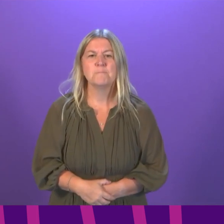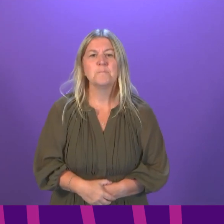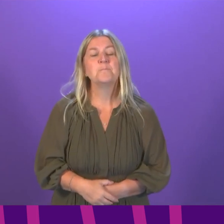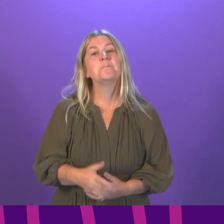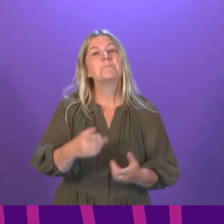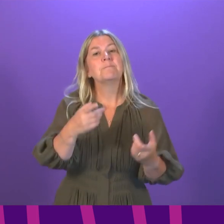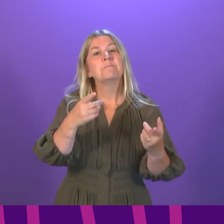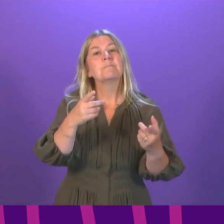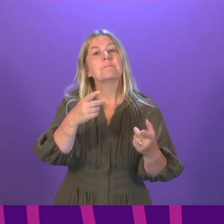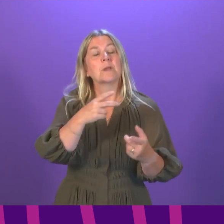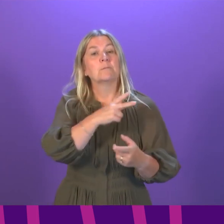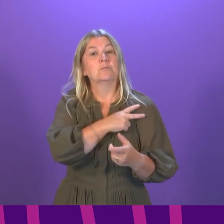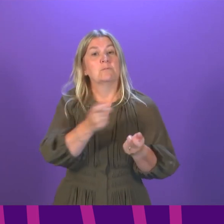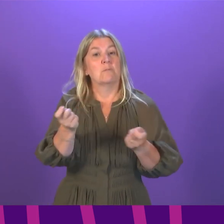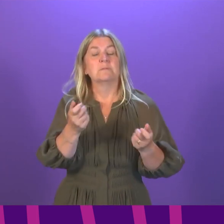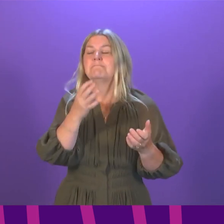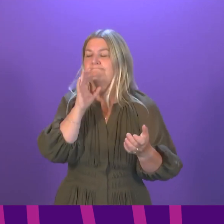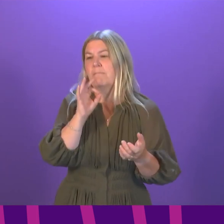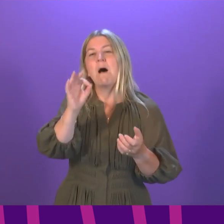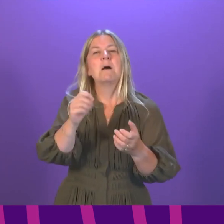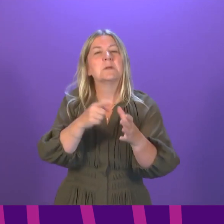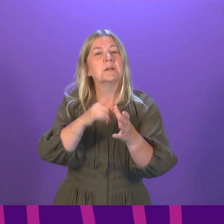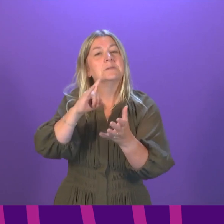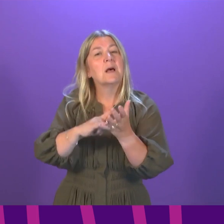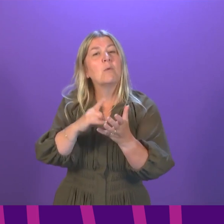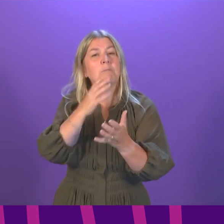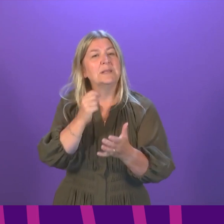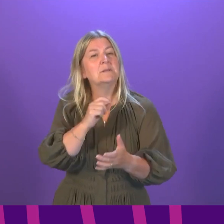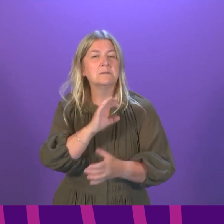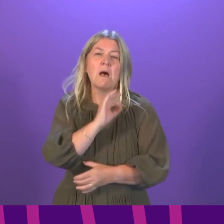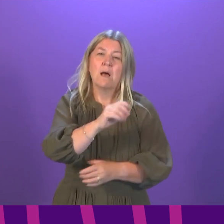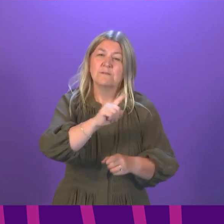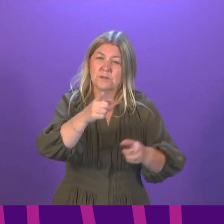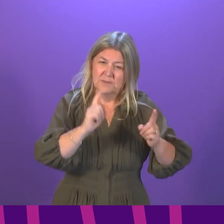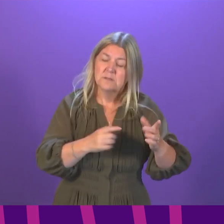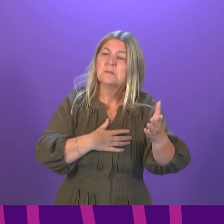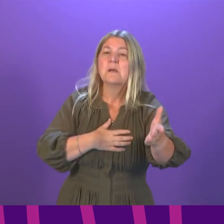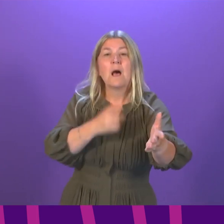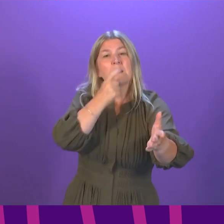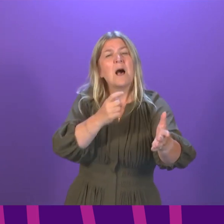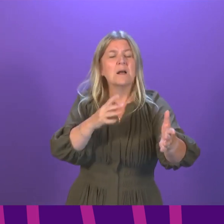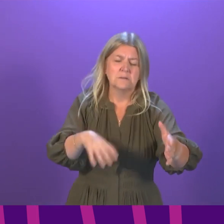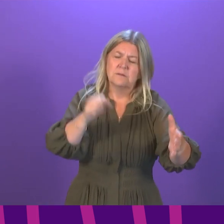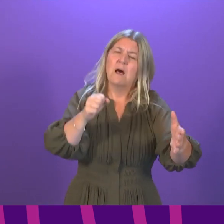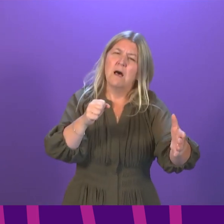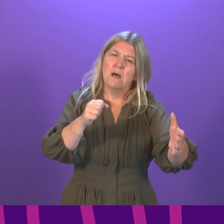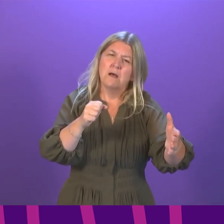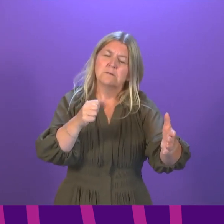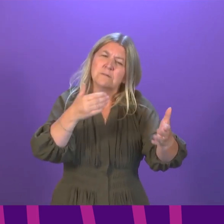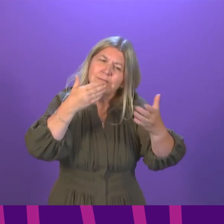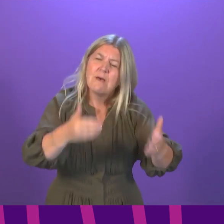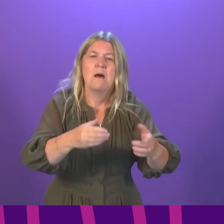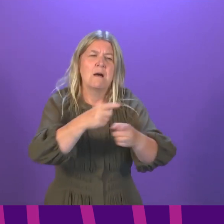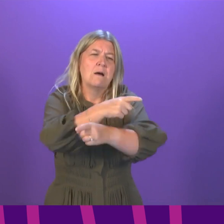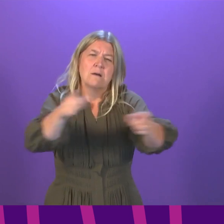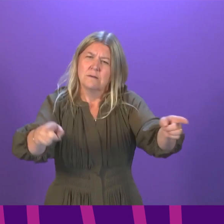President, you. I will start off by saying thank you to all of those that continue to work on our frontline,